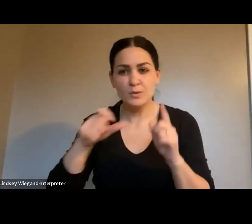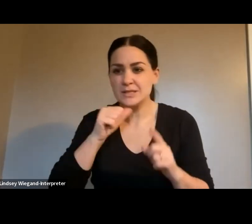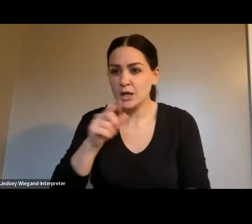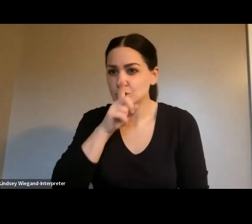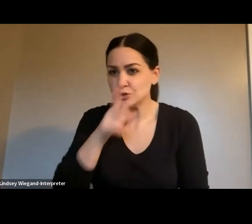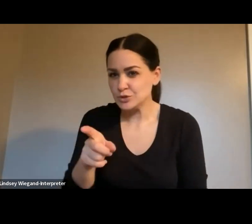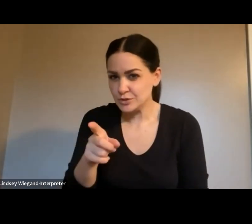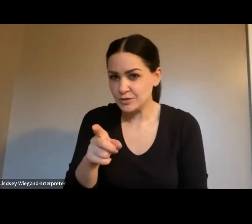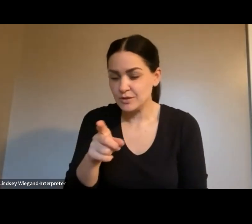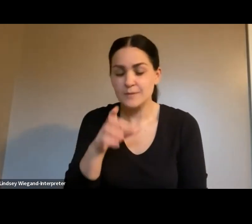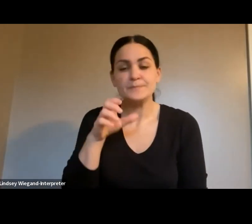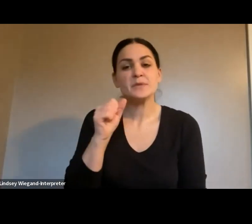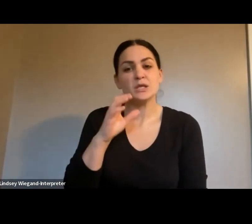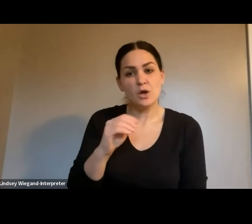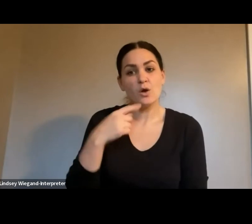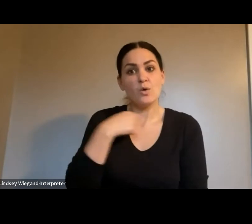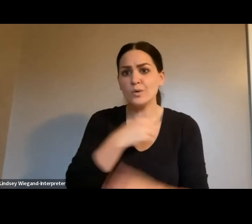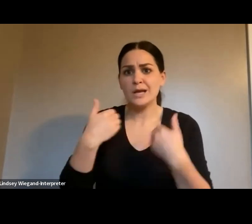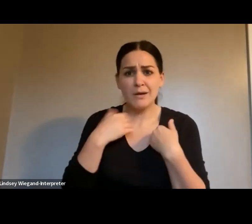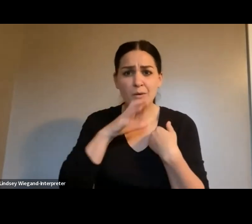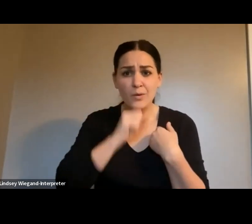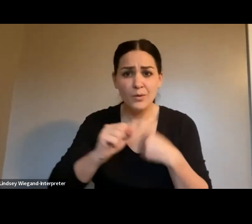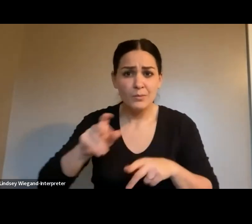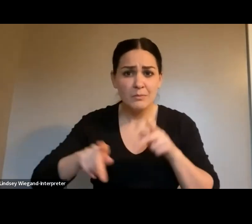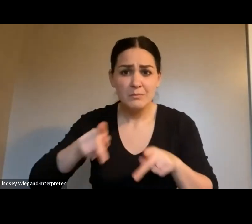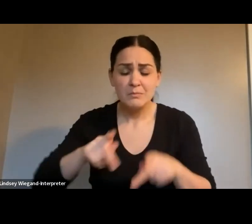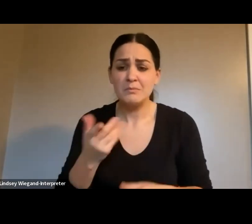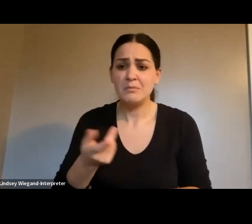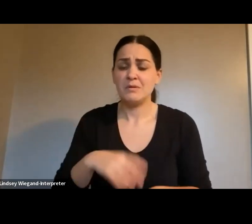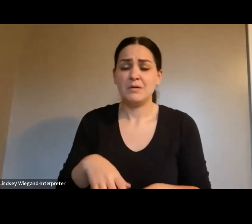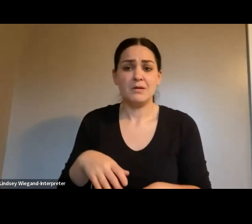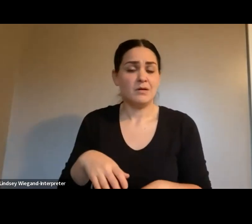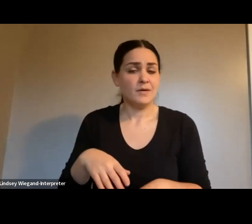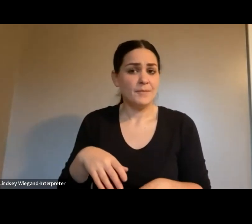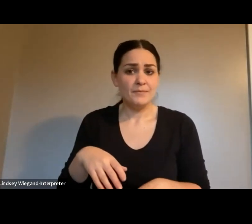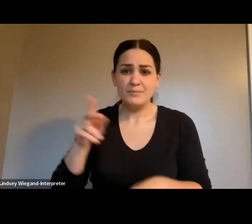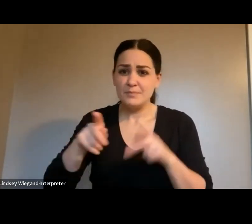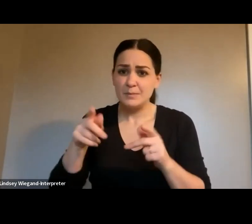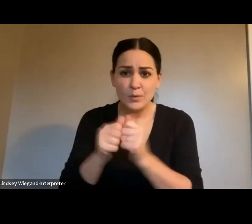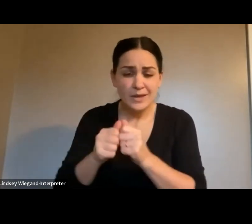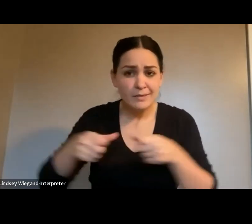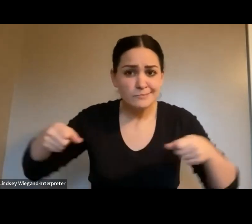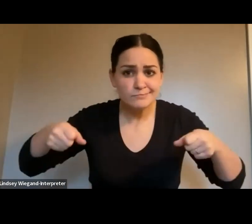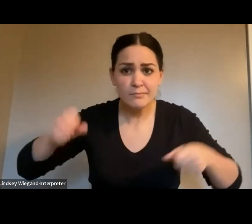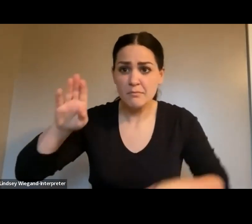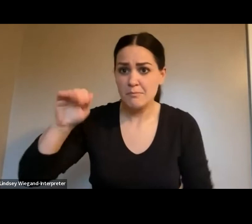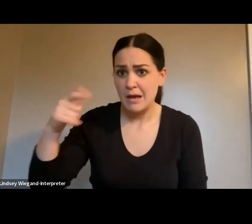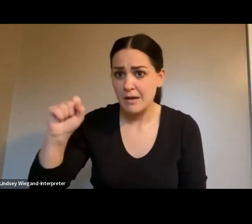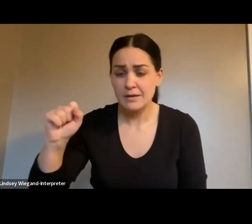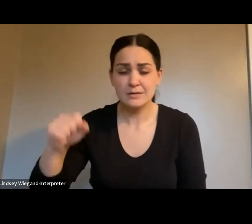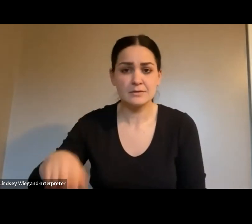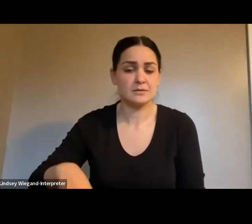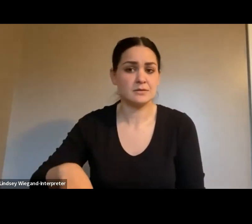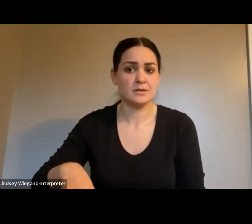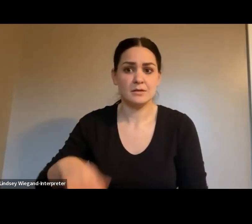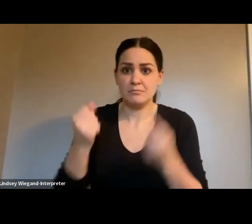we had elderly folks, people with bags. And so a lot